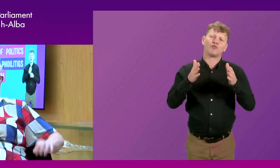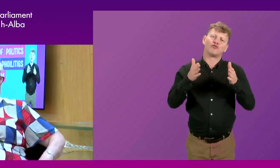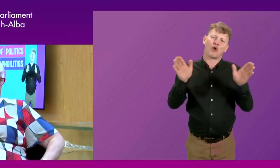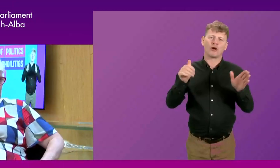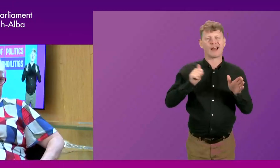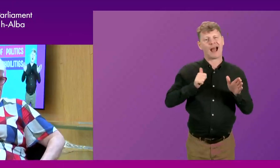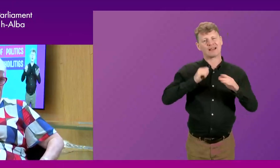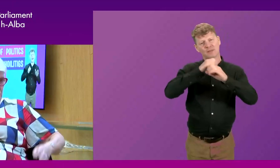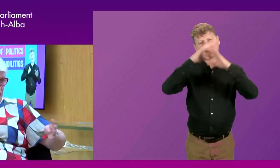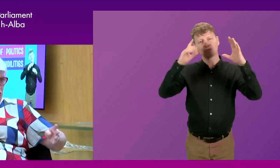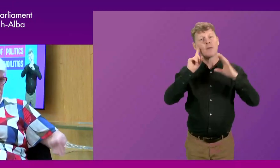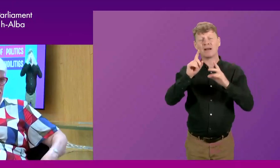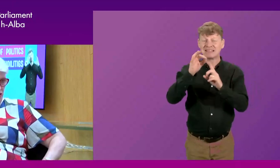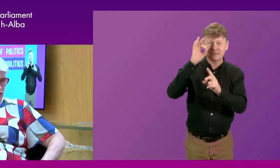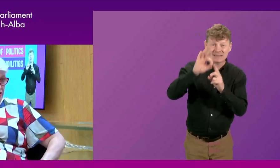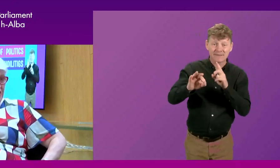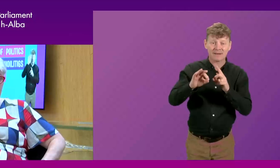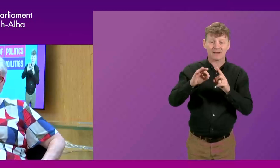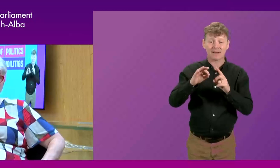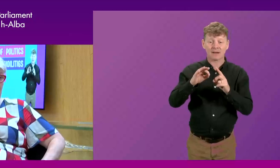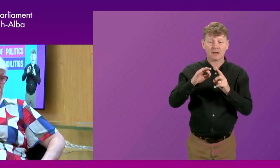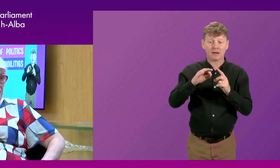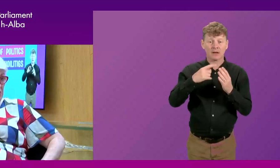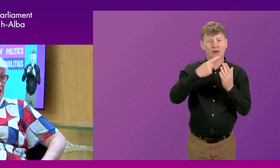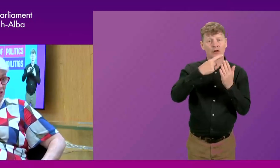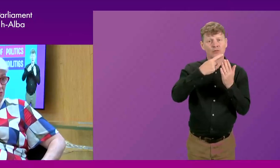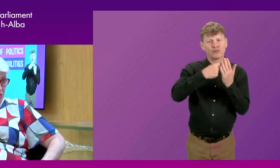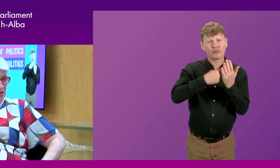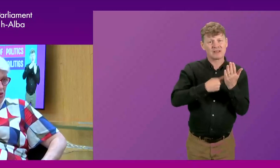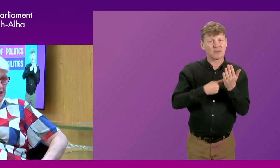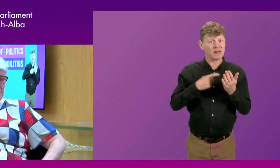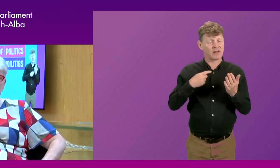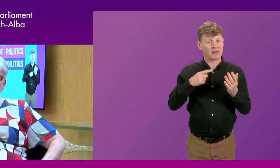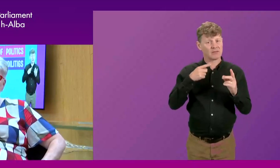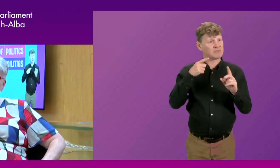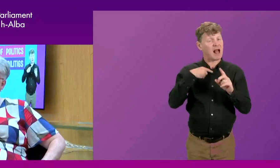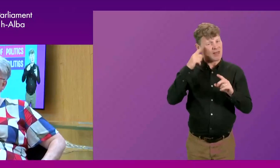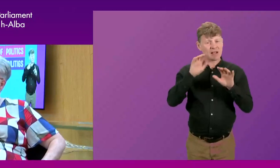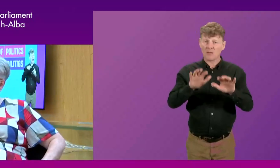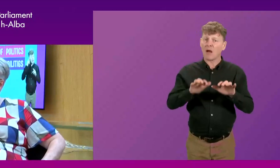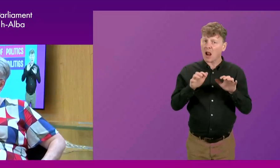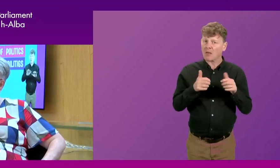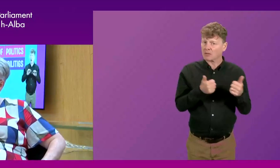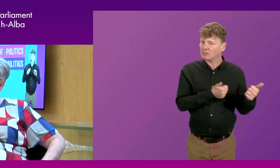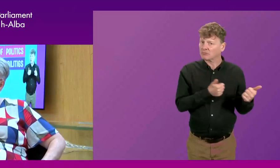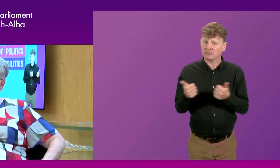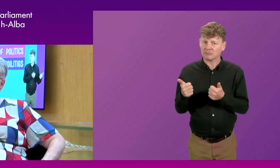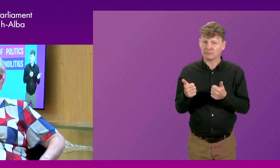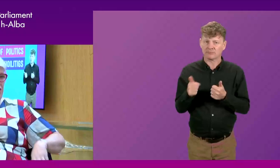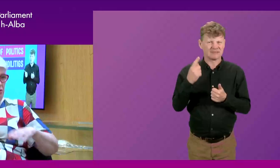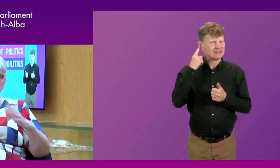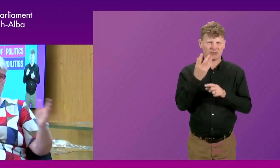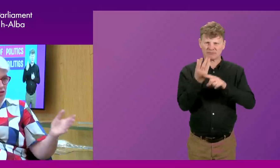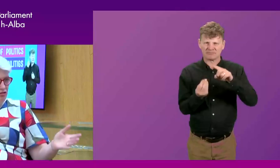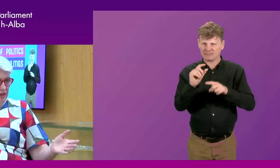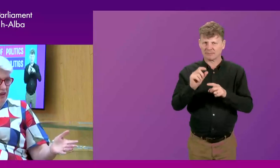but on the specific principle that you described, I think the Parliament has done pretty well. One of the things I love when I come here is to